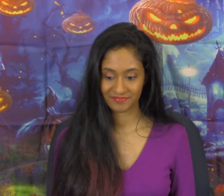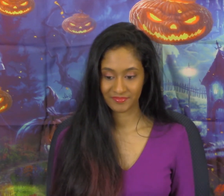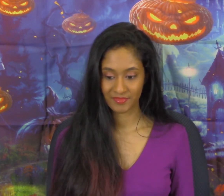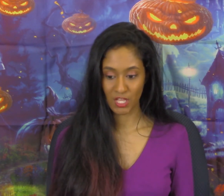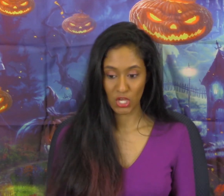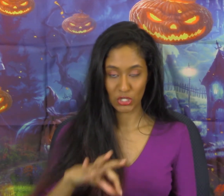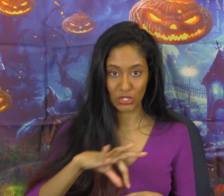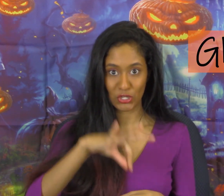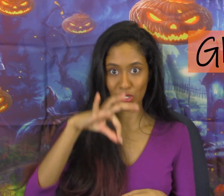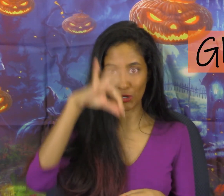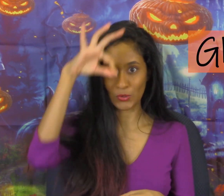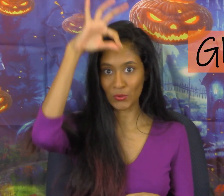Ghost